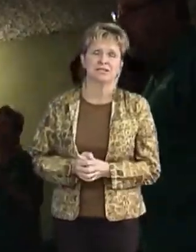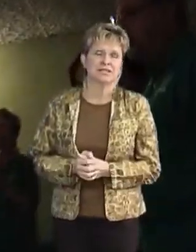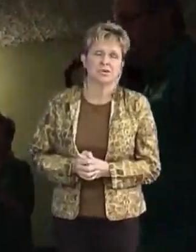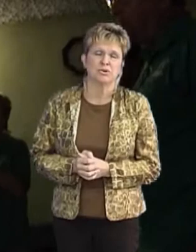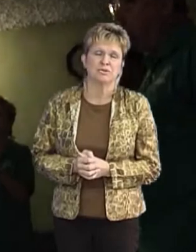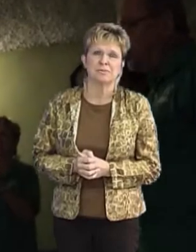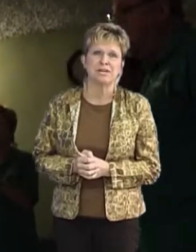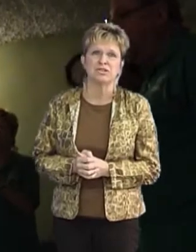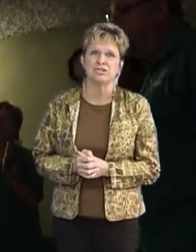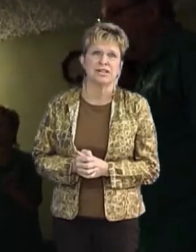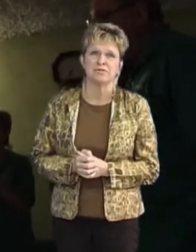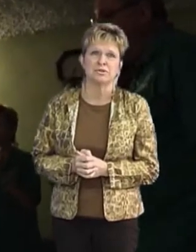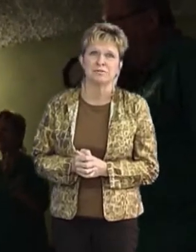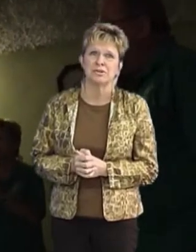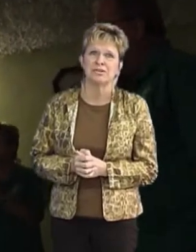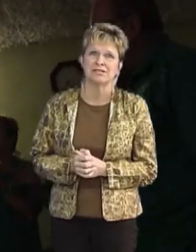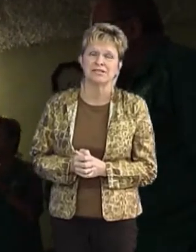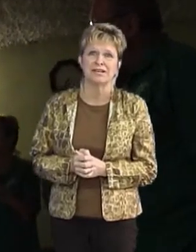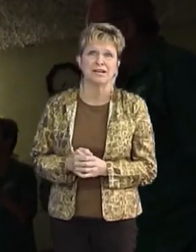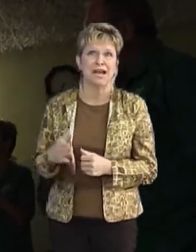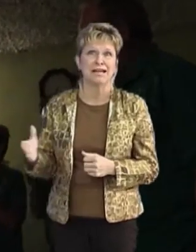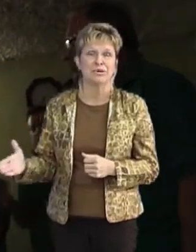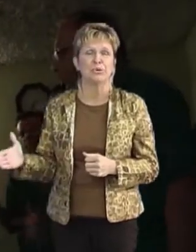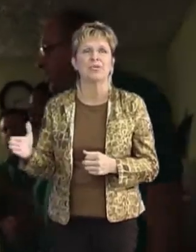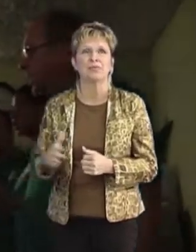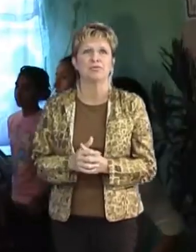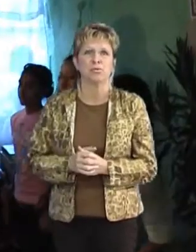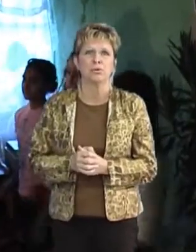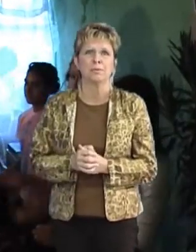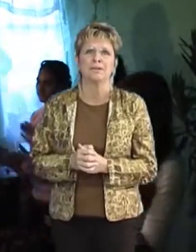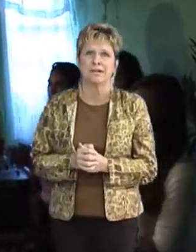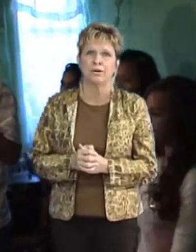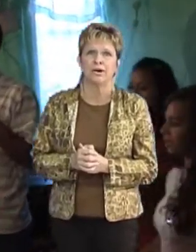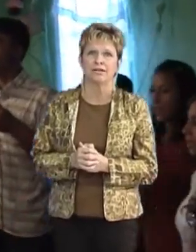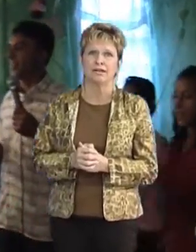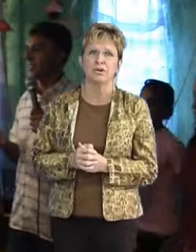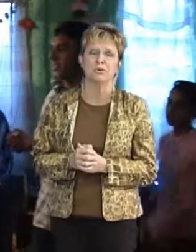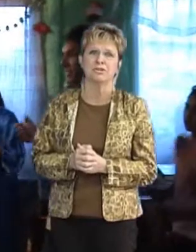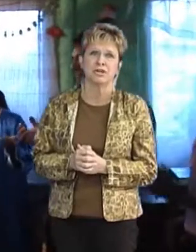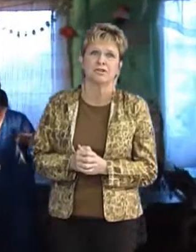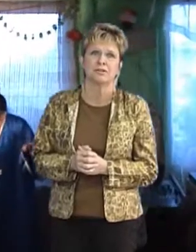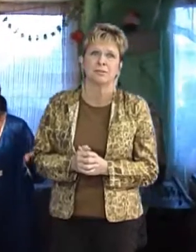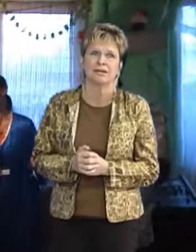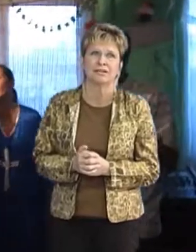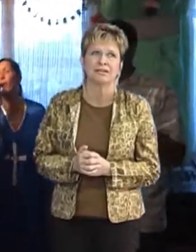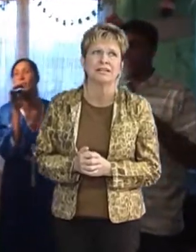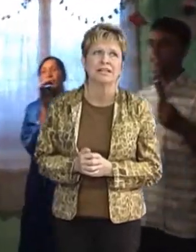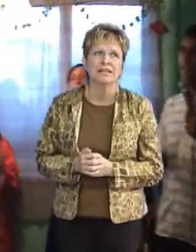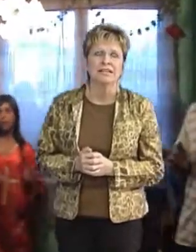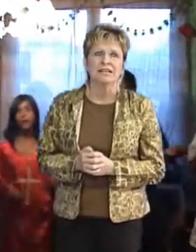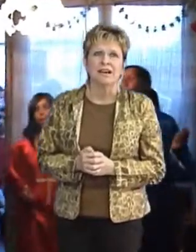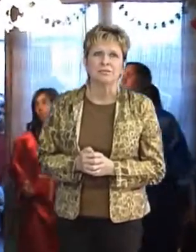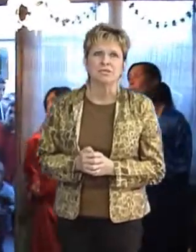and it's hard to explain. You just have to experience it and I had heard that before but now I know what they're talking about.